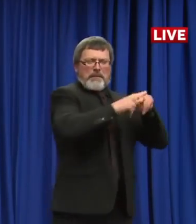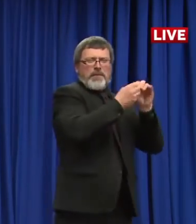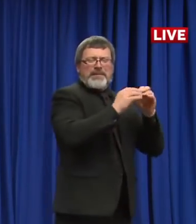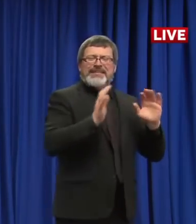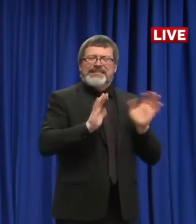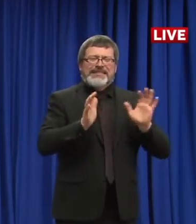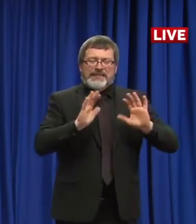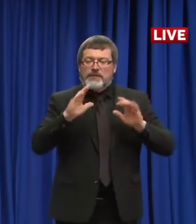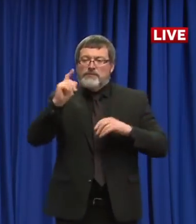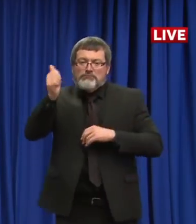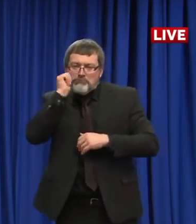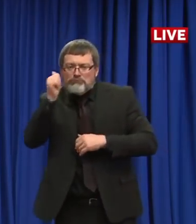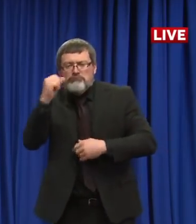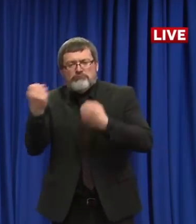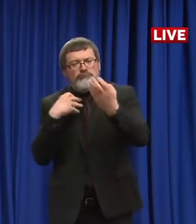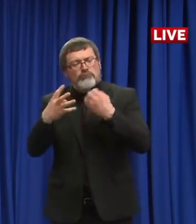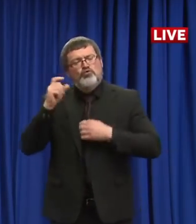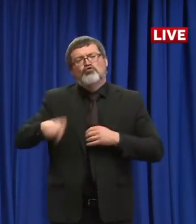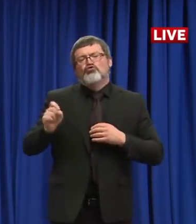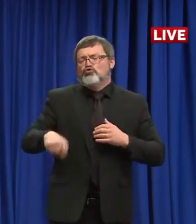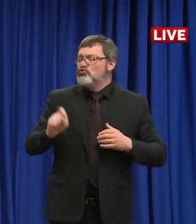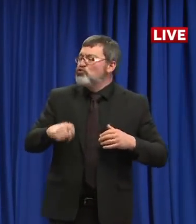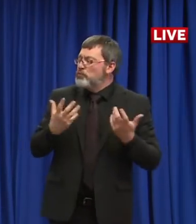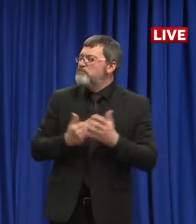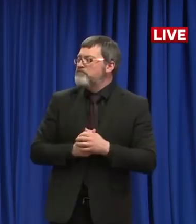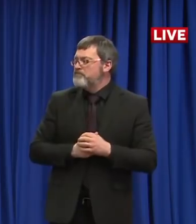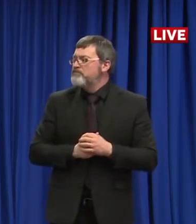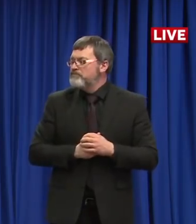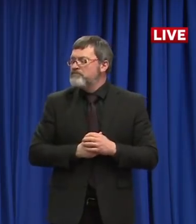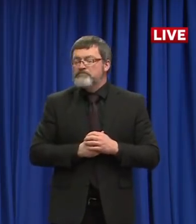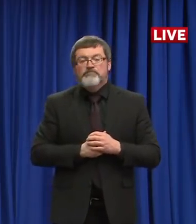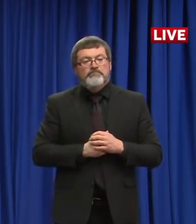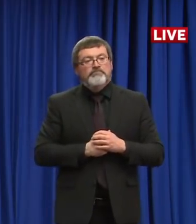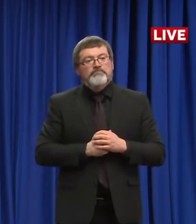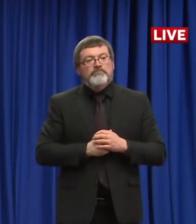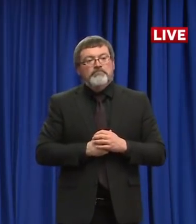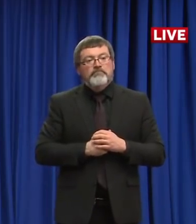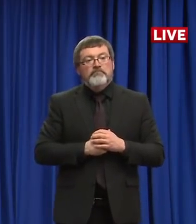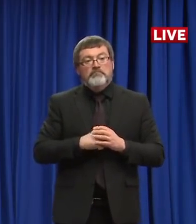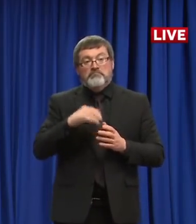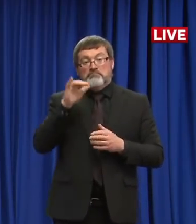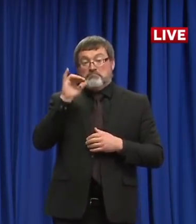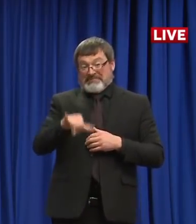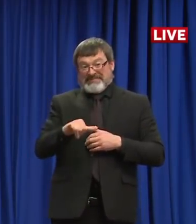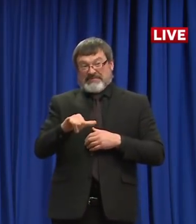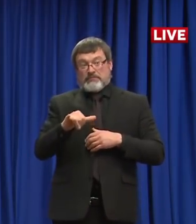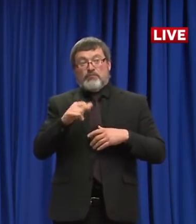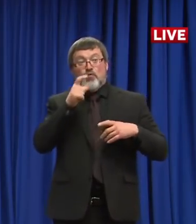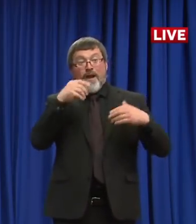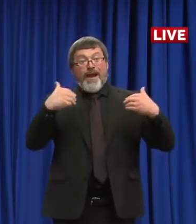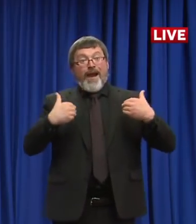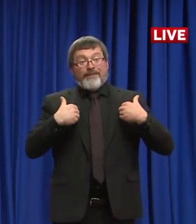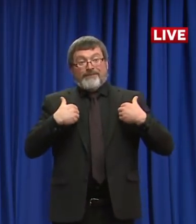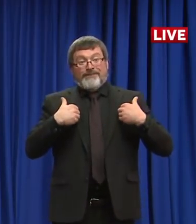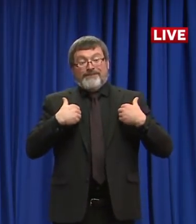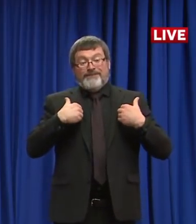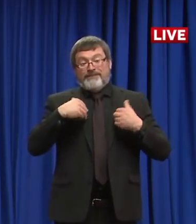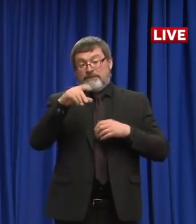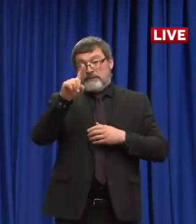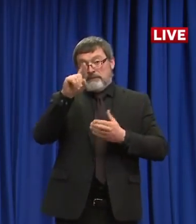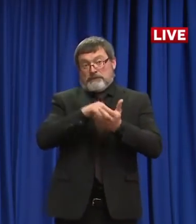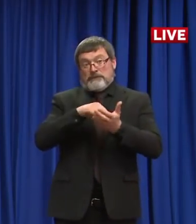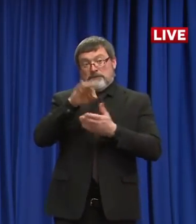tested with COVID-19. There were 163 or about 15% who have required